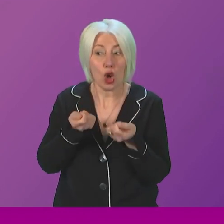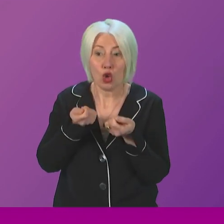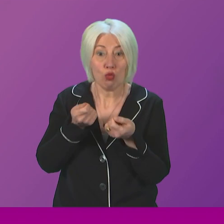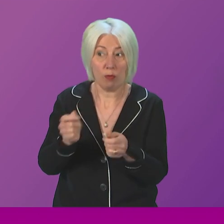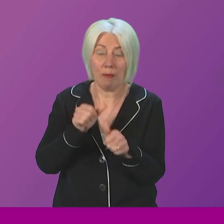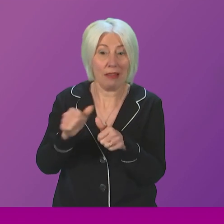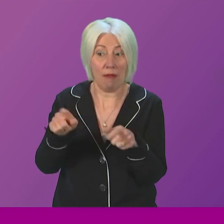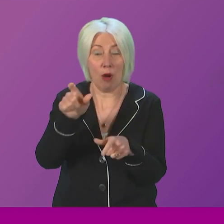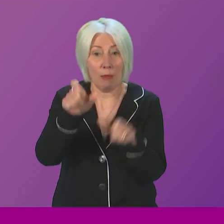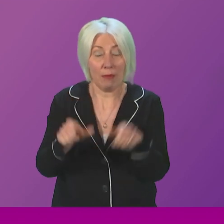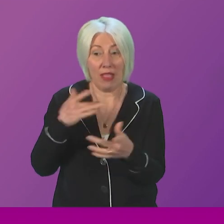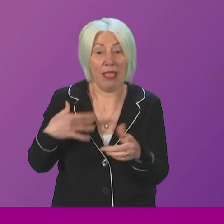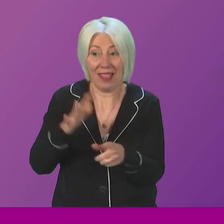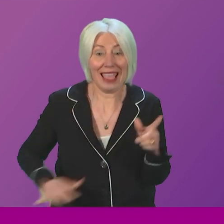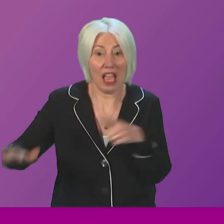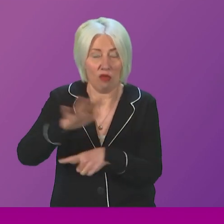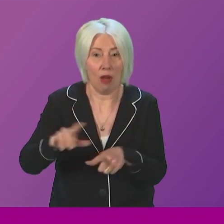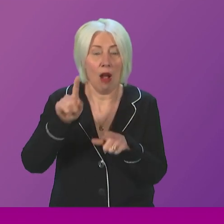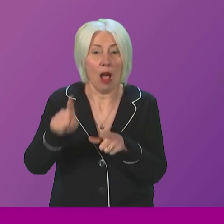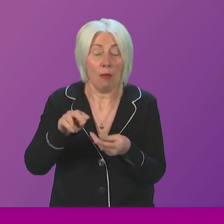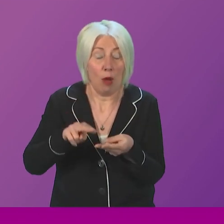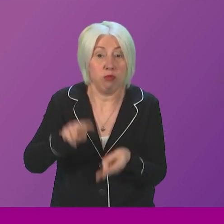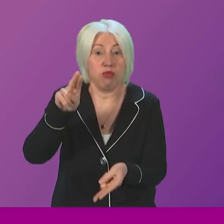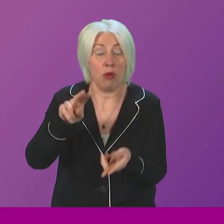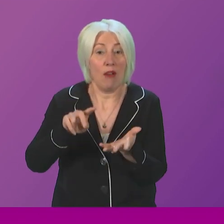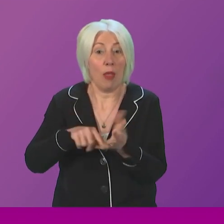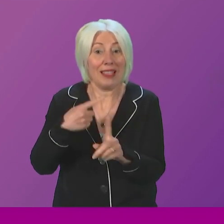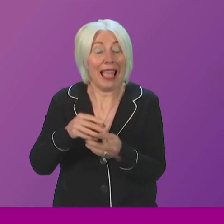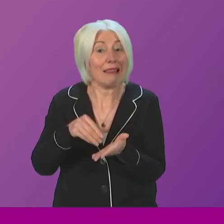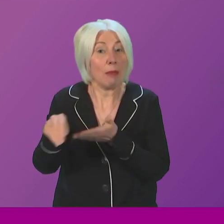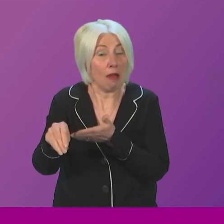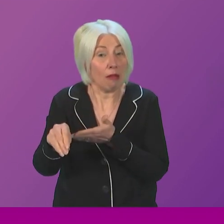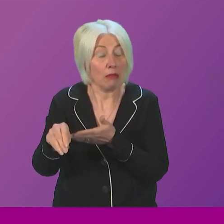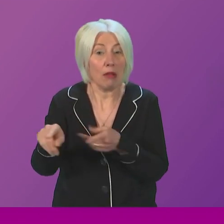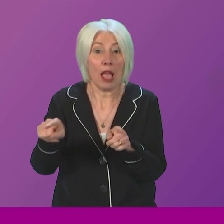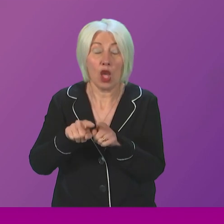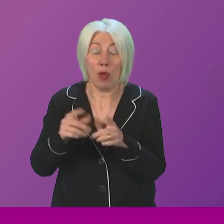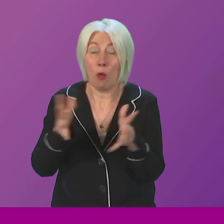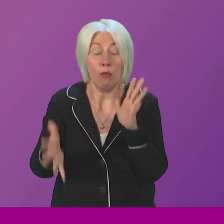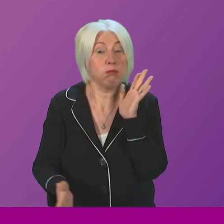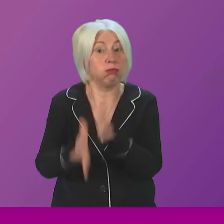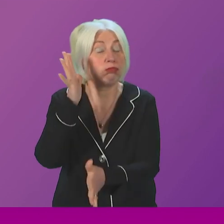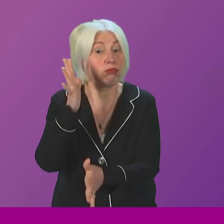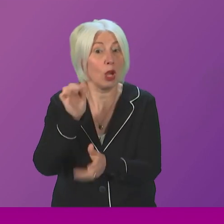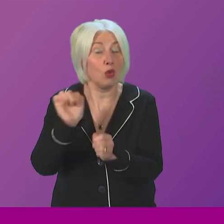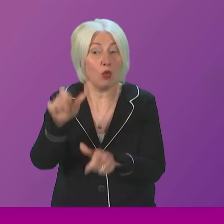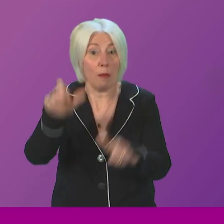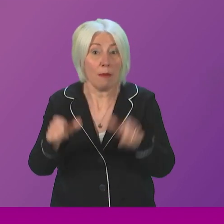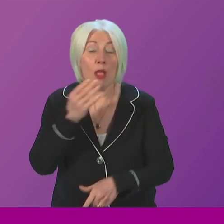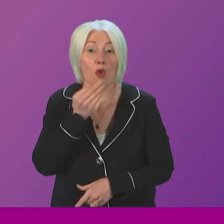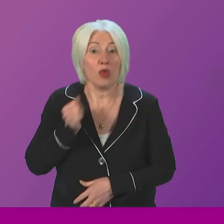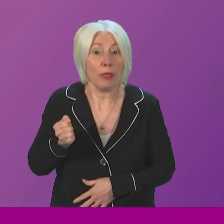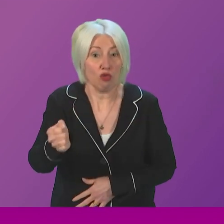constituents at a higher cost to taxpayers and far more disruption to passengers.